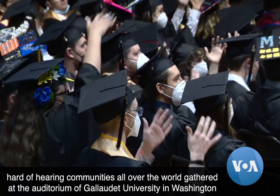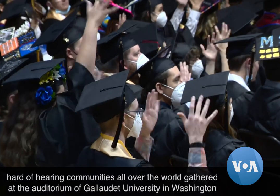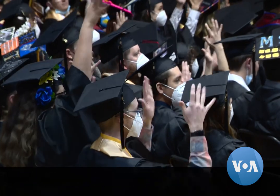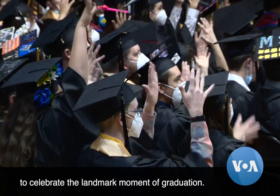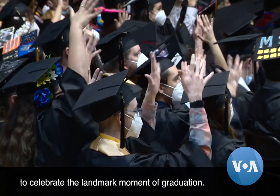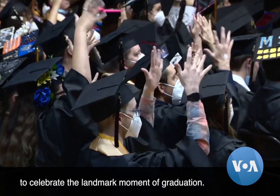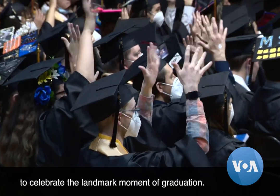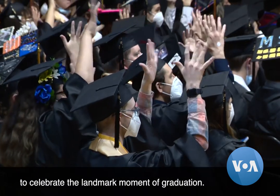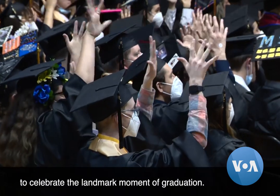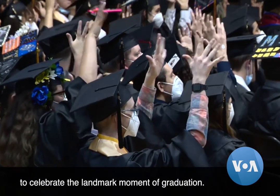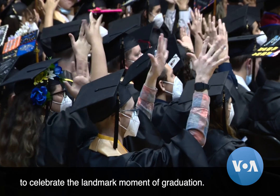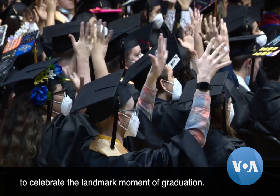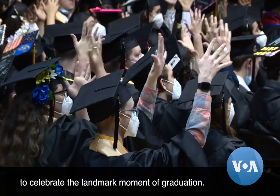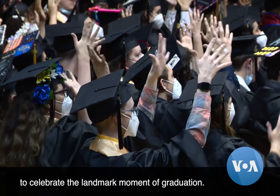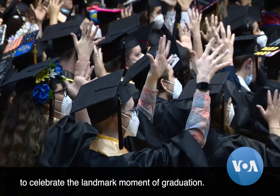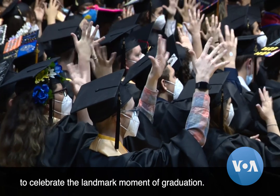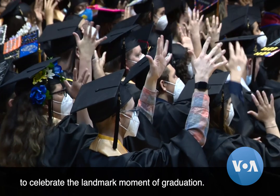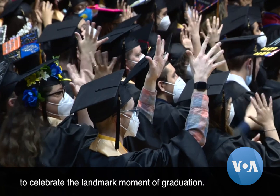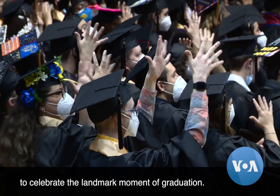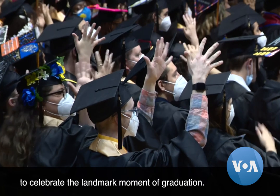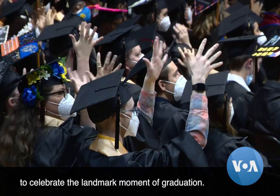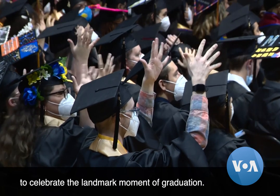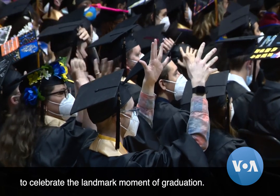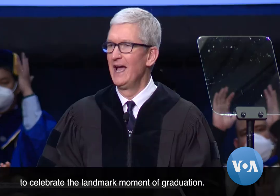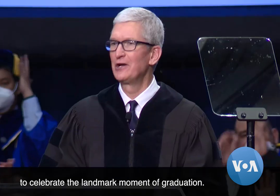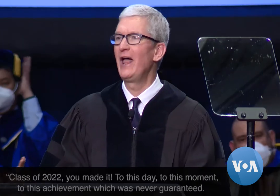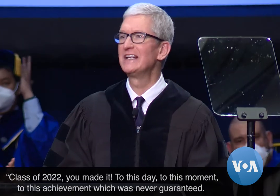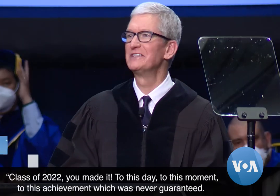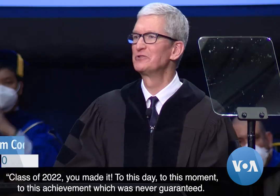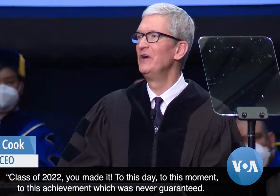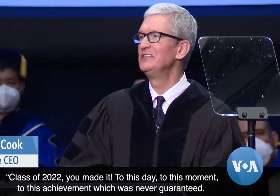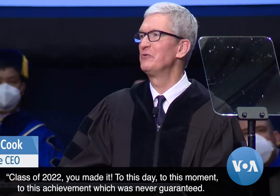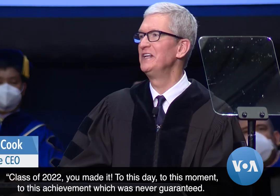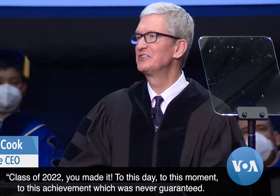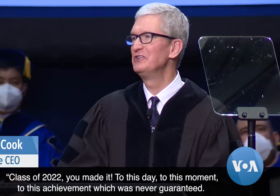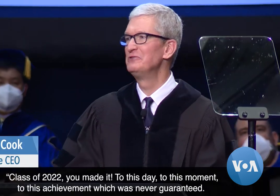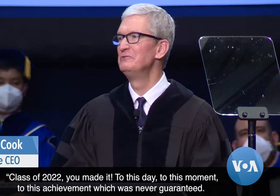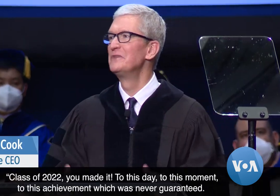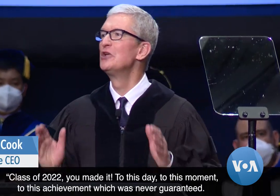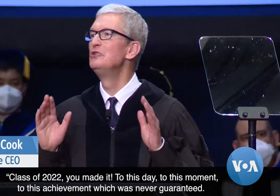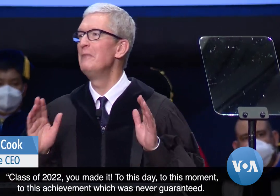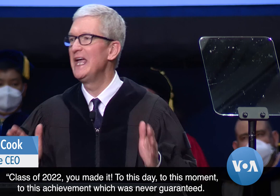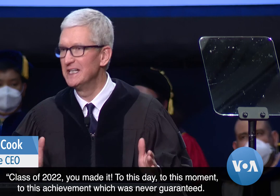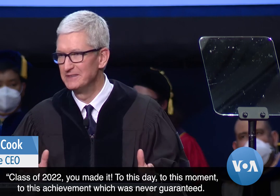to celebrate the landmark moment of graduation. Class of 2022, you made it